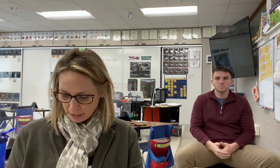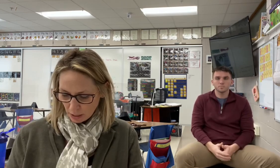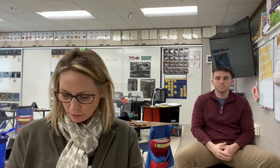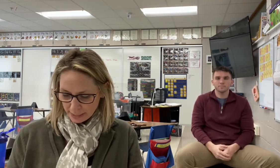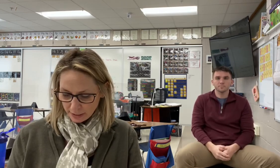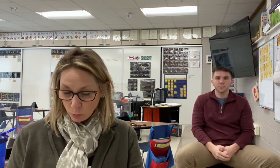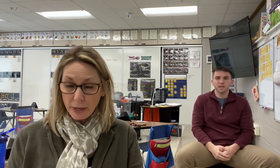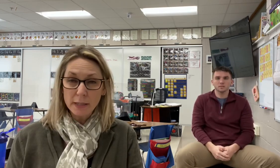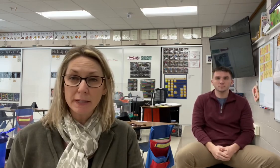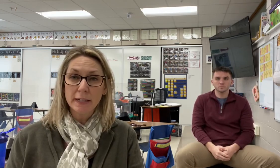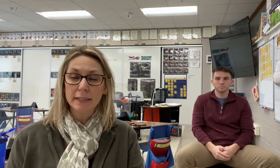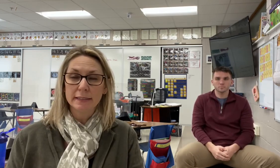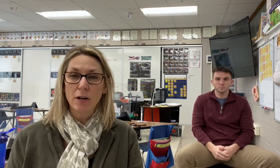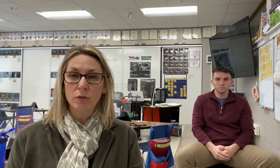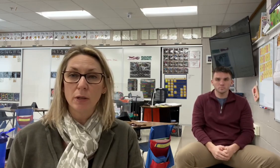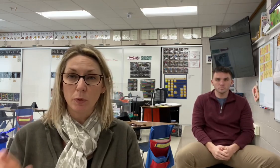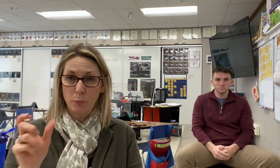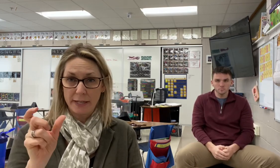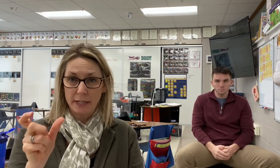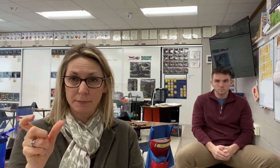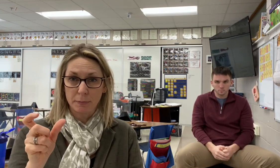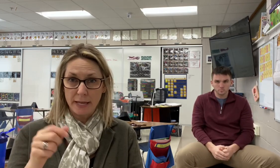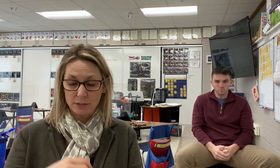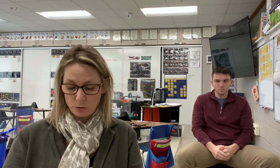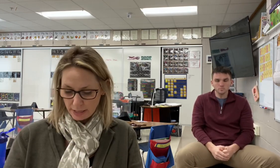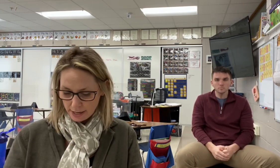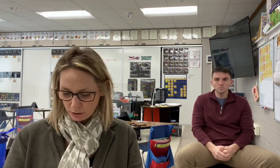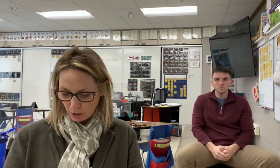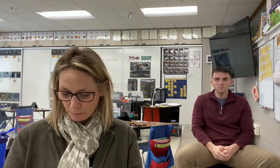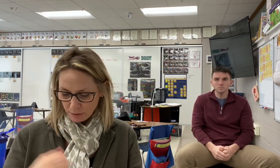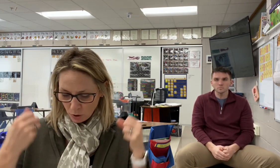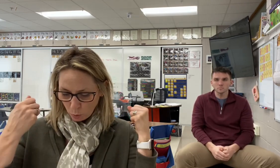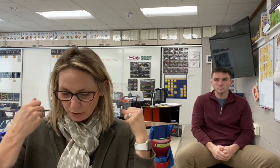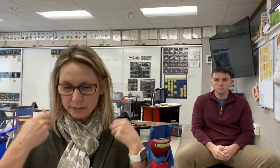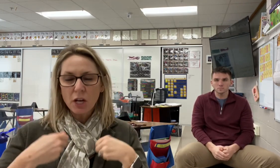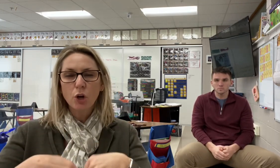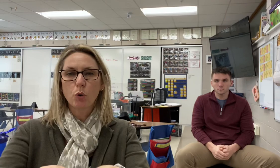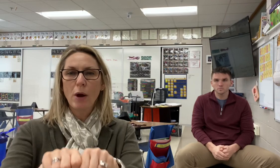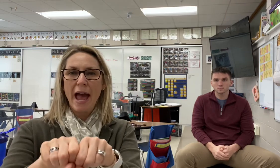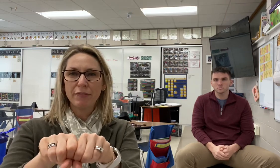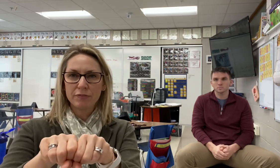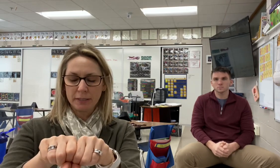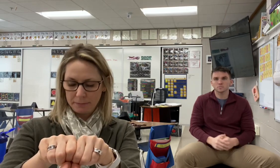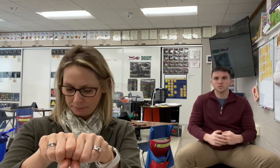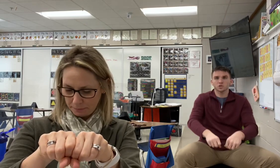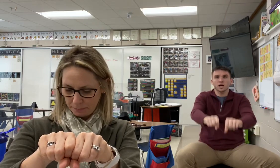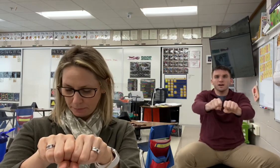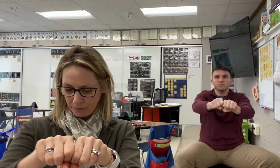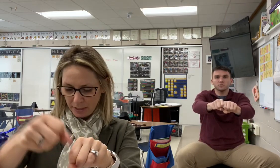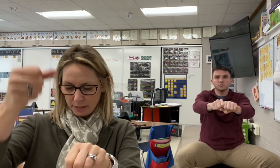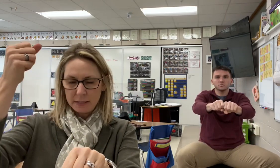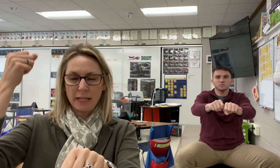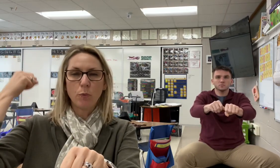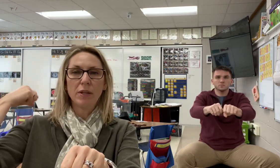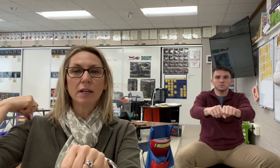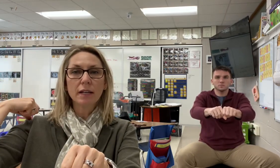Now we're taking away the beginning sound and we're breaking up the blend. Okay, here we go. Word is craft. Craft. Take away the c.